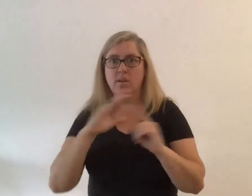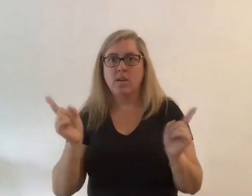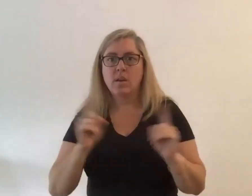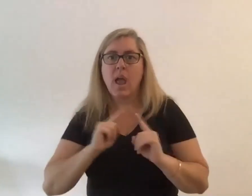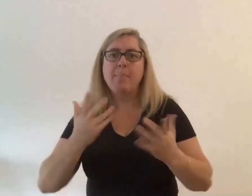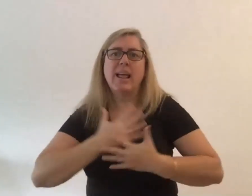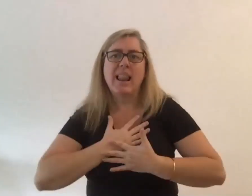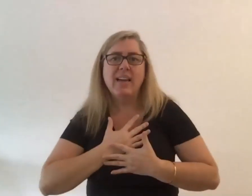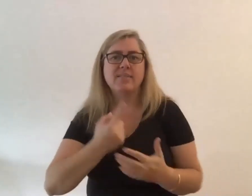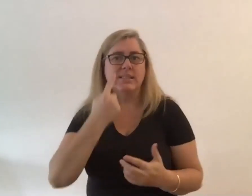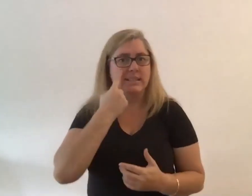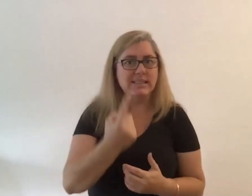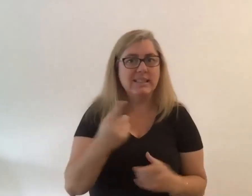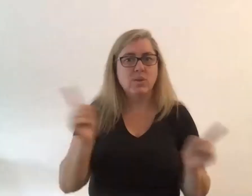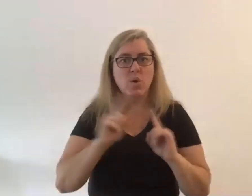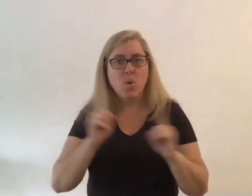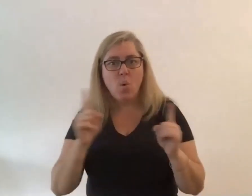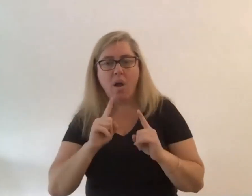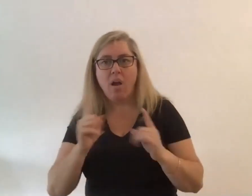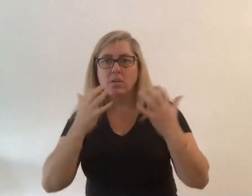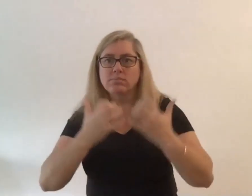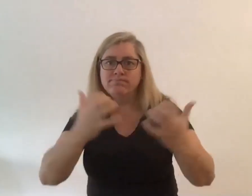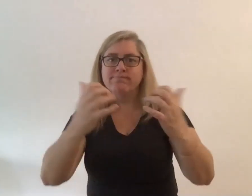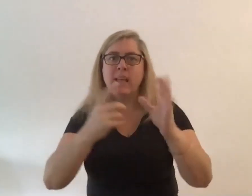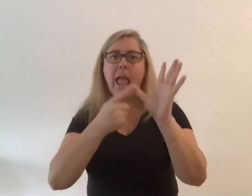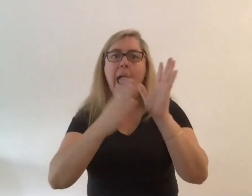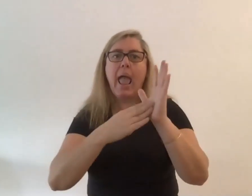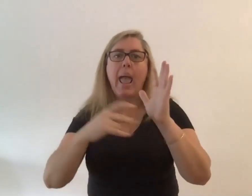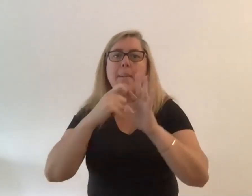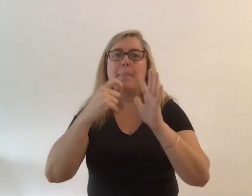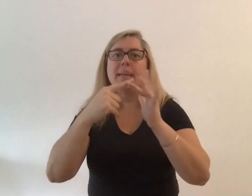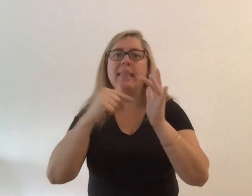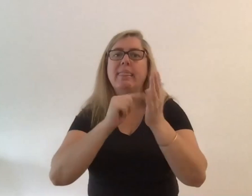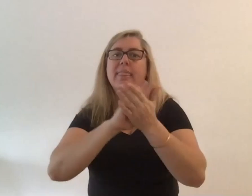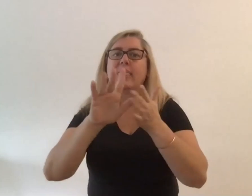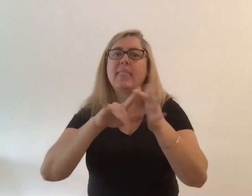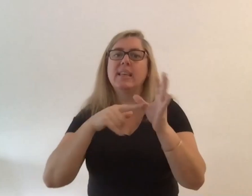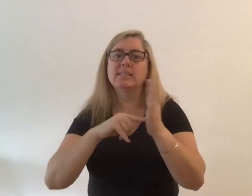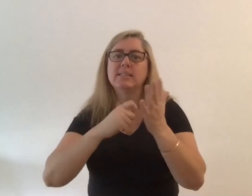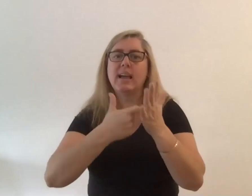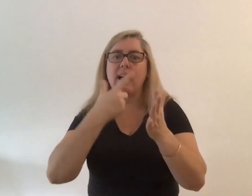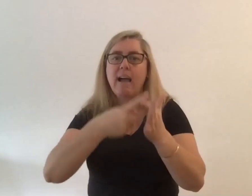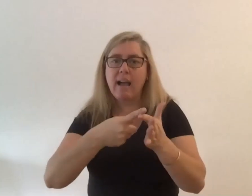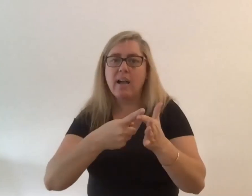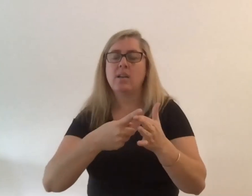or the reinvention of of amphitheatres and you know outdoor art making and